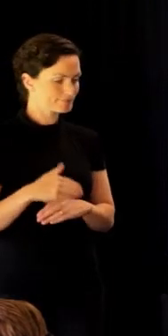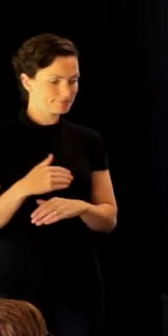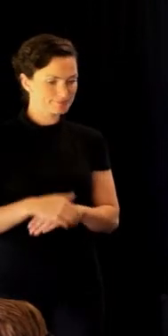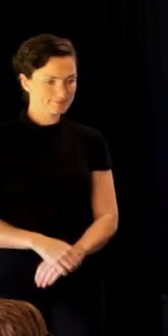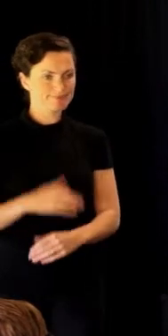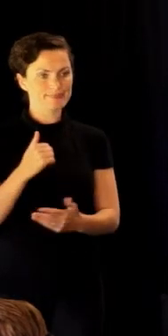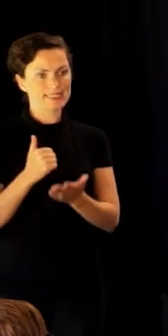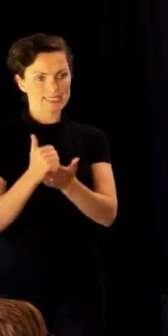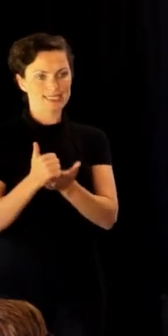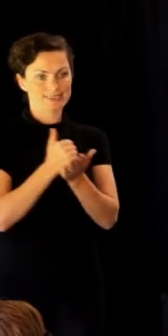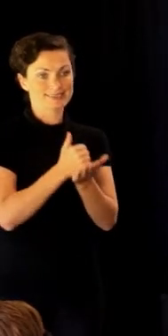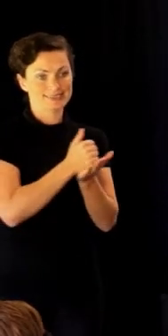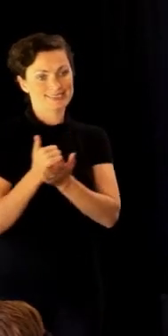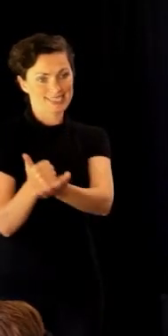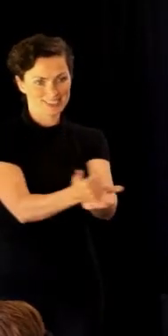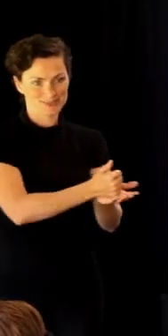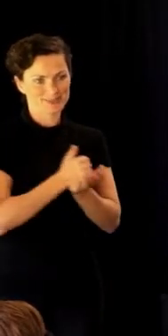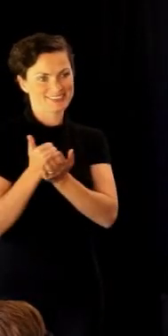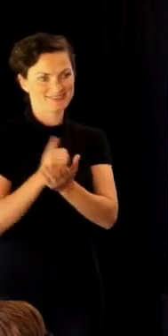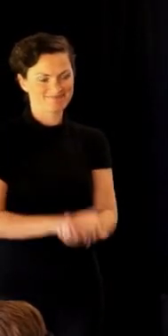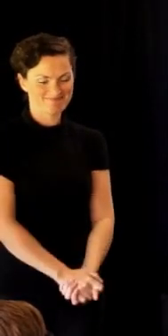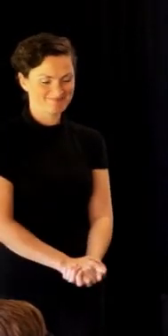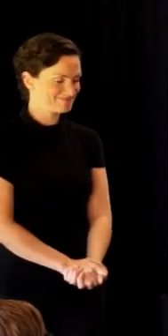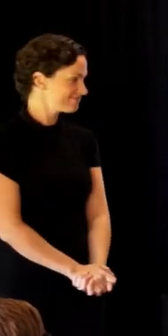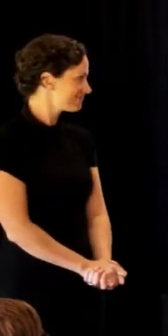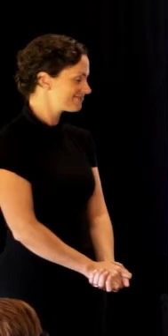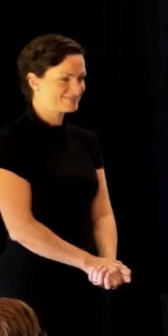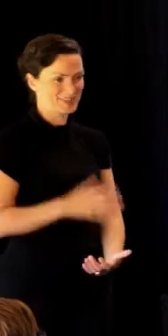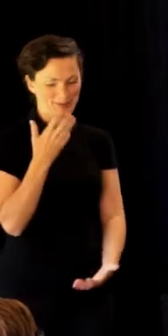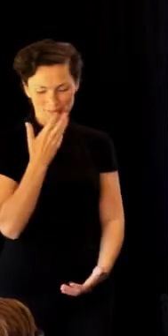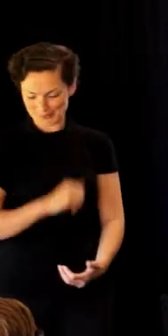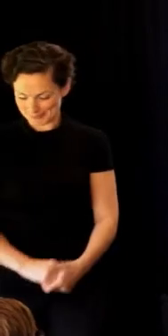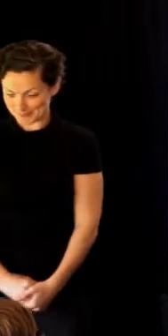katoa. Tēnā koutou. Tēnā koutou. Tēnā koutou katoa. Thank you.